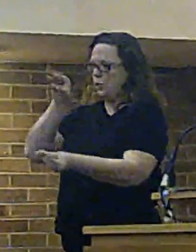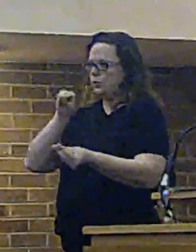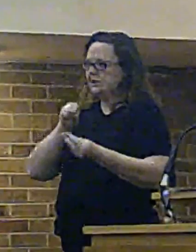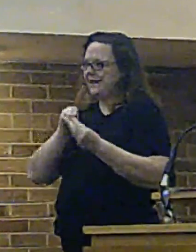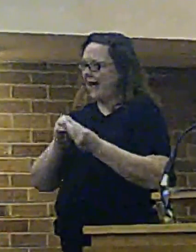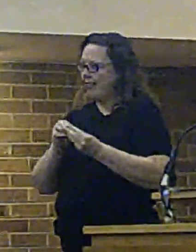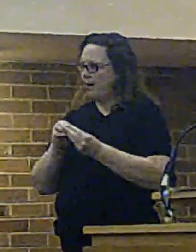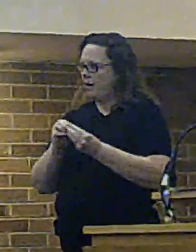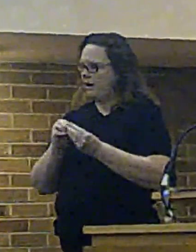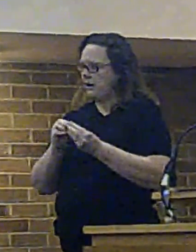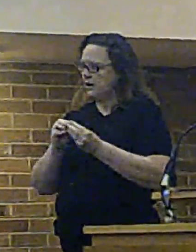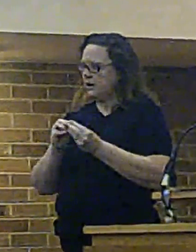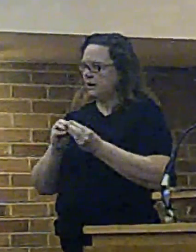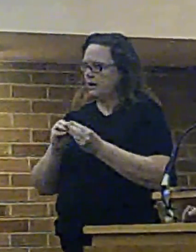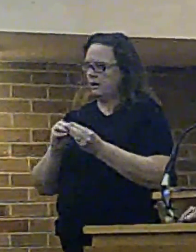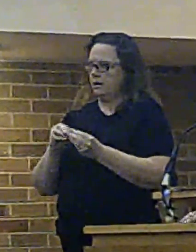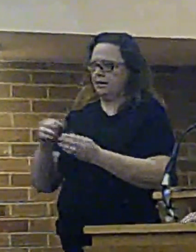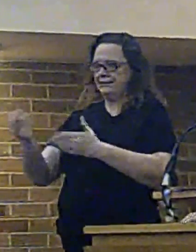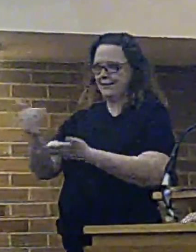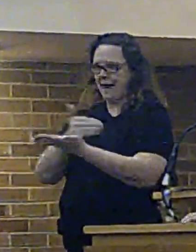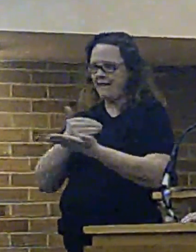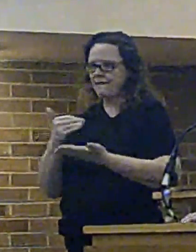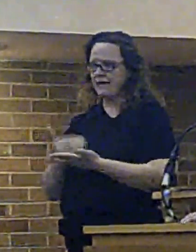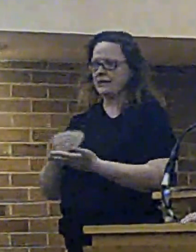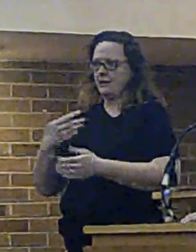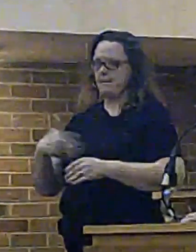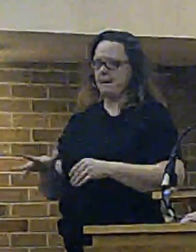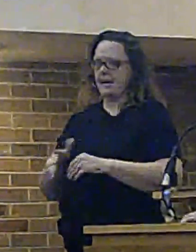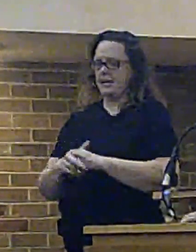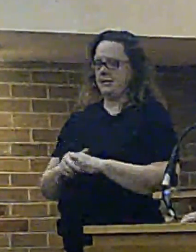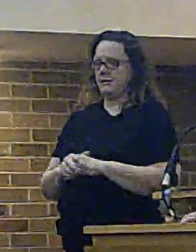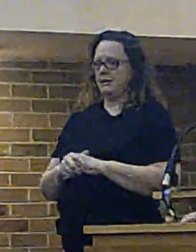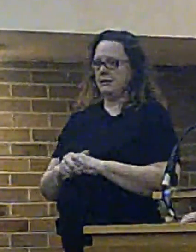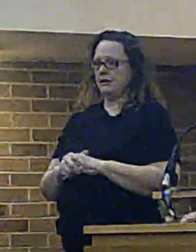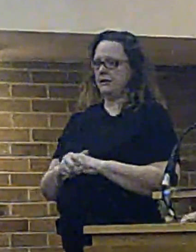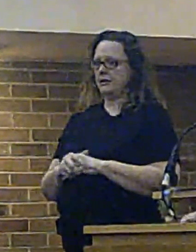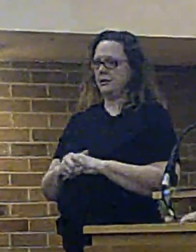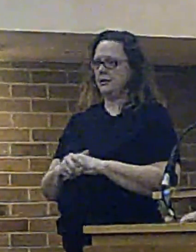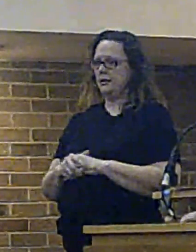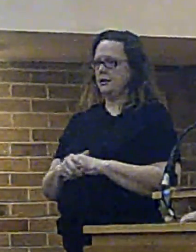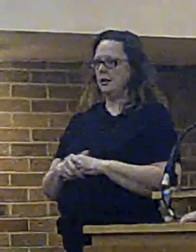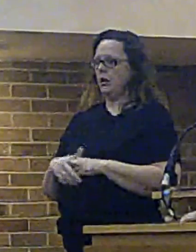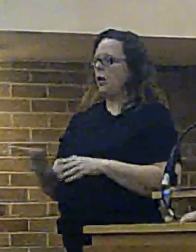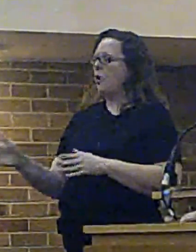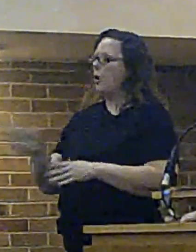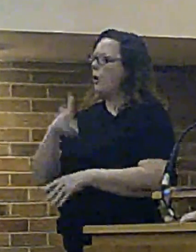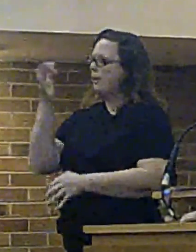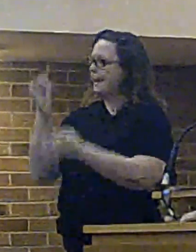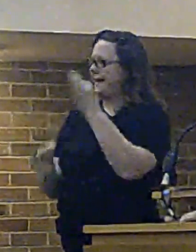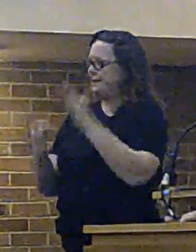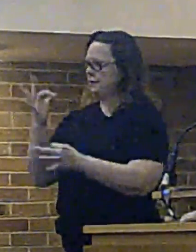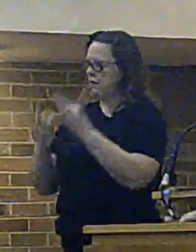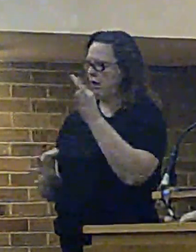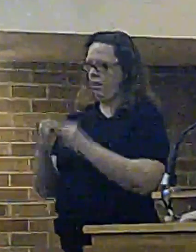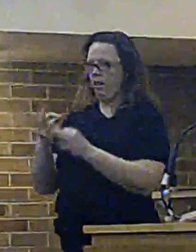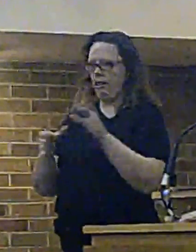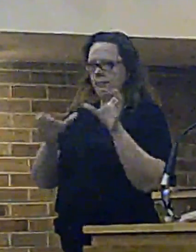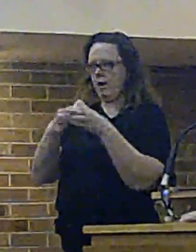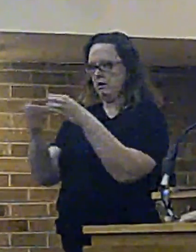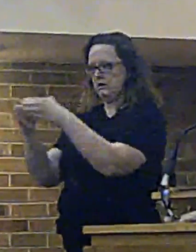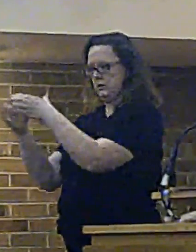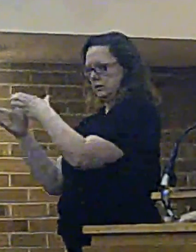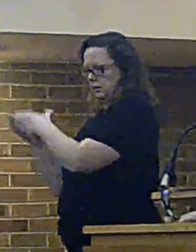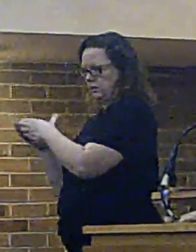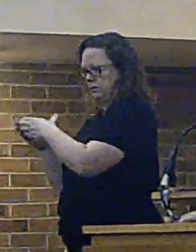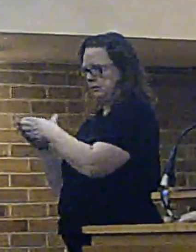All of the mainstream political parties are committed to eradicating the structural deficit. That means in